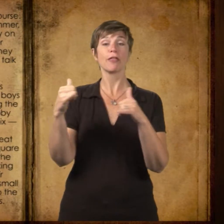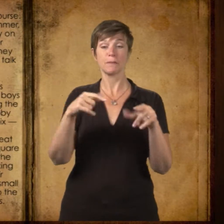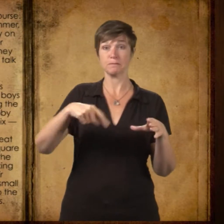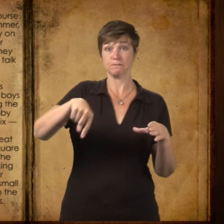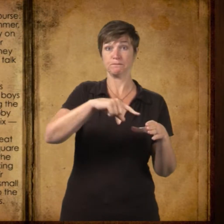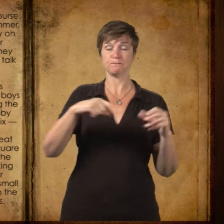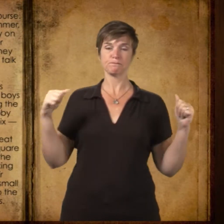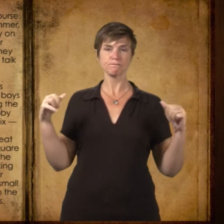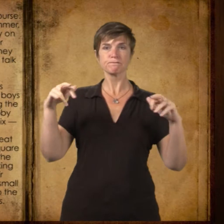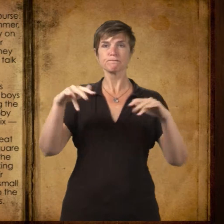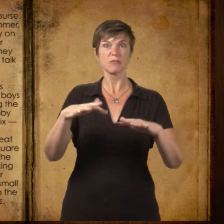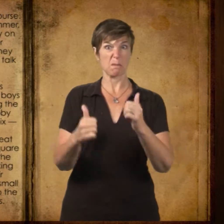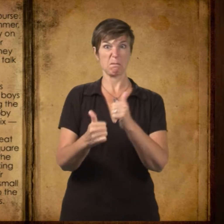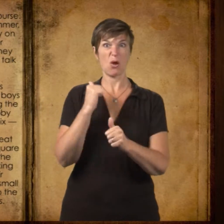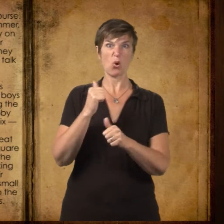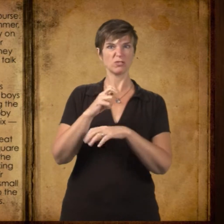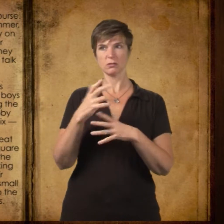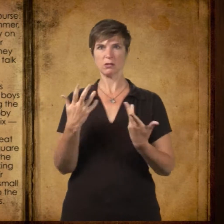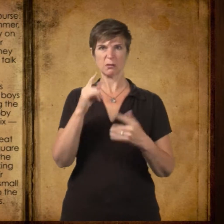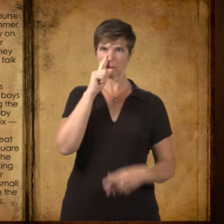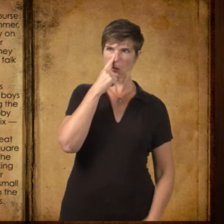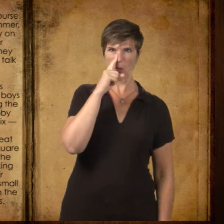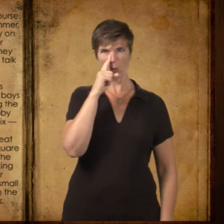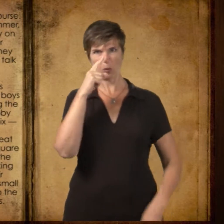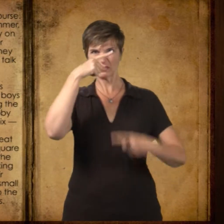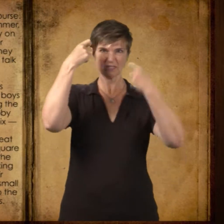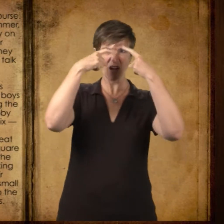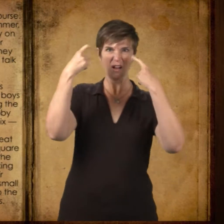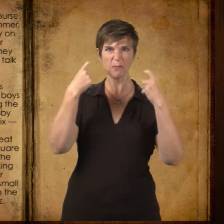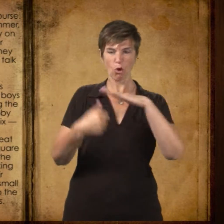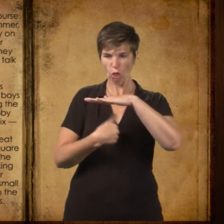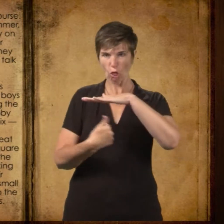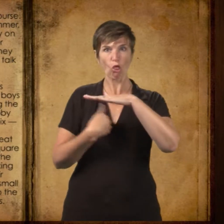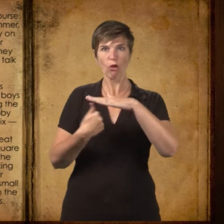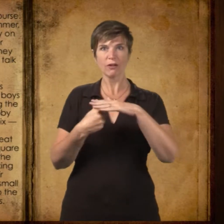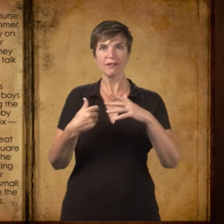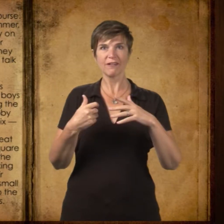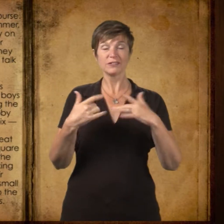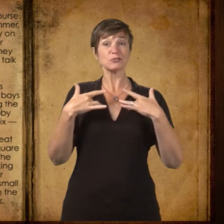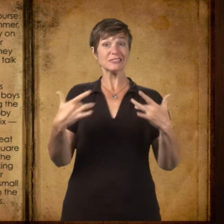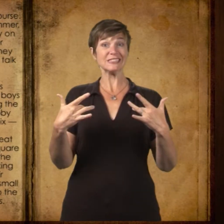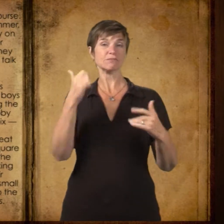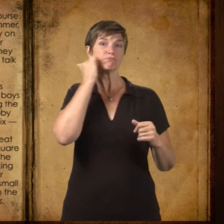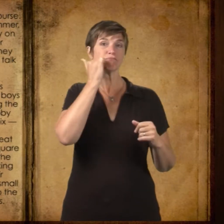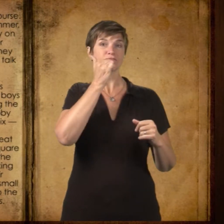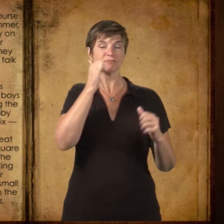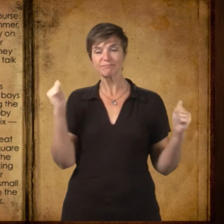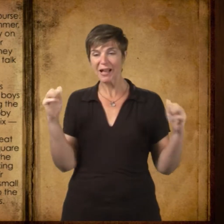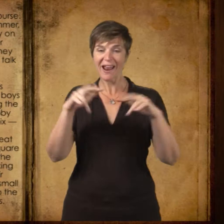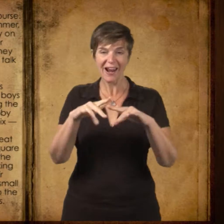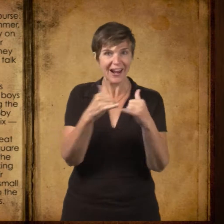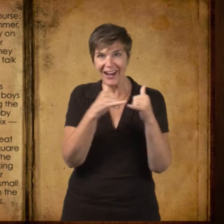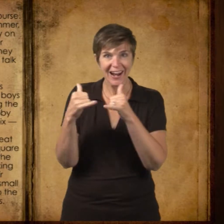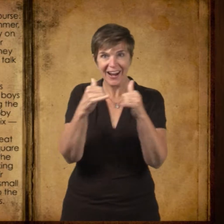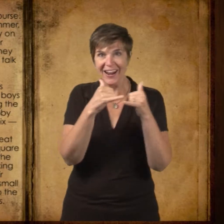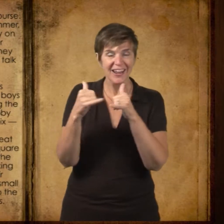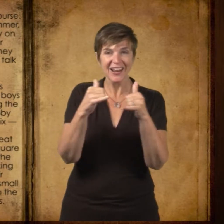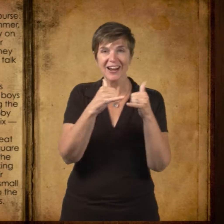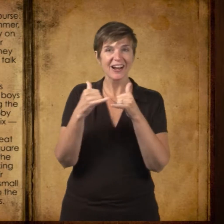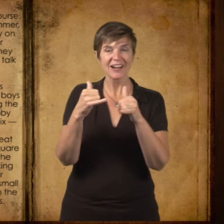School was recently over for the summer, and the feeling of liberty set uneasily on most of them. They